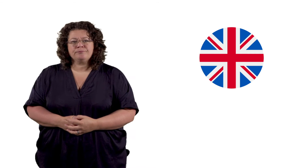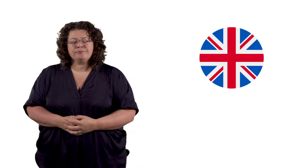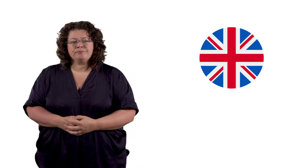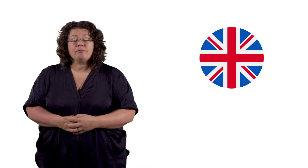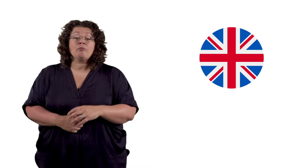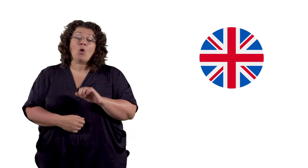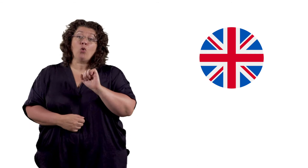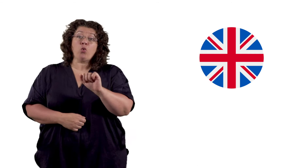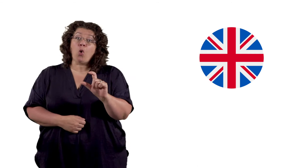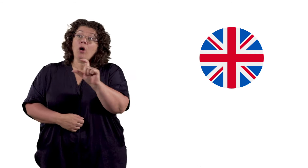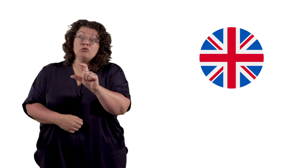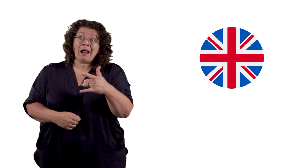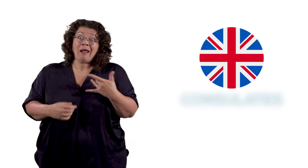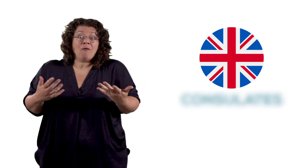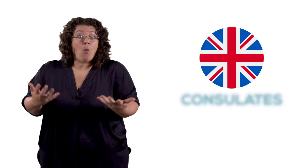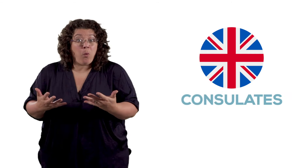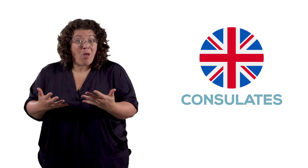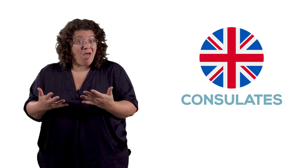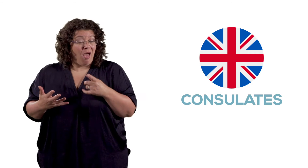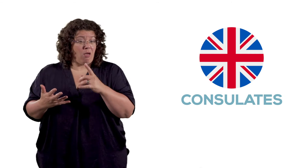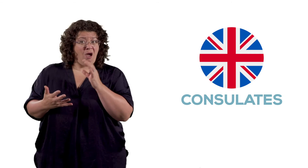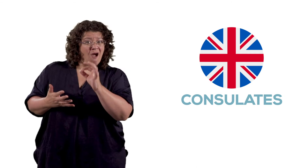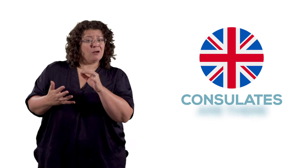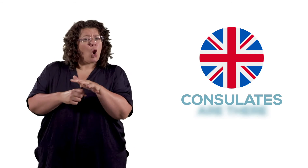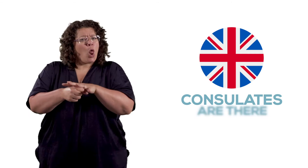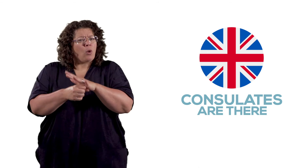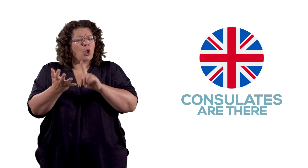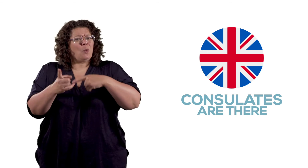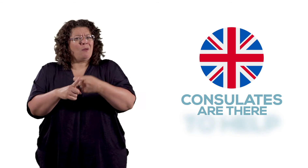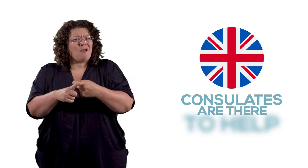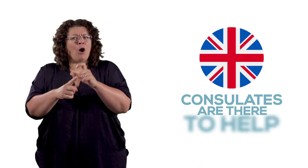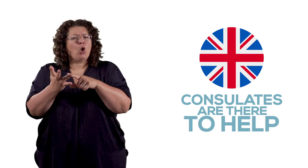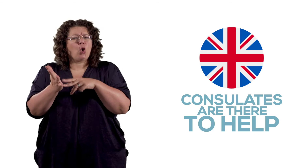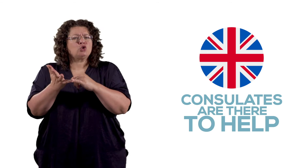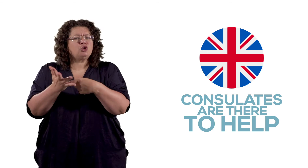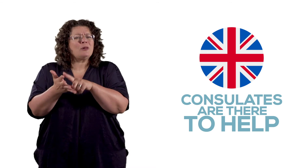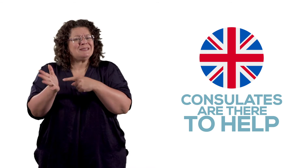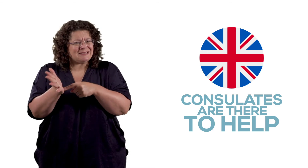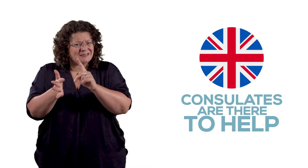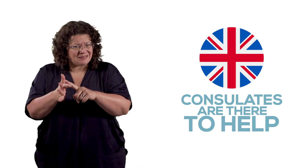In any case, the local UK consulate in your country of residence will be available to help and offer support.